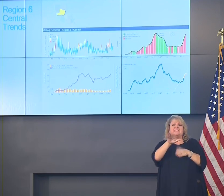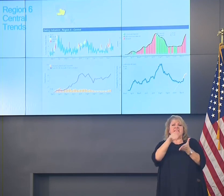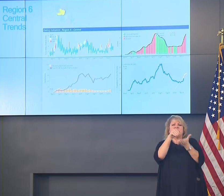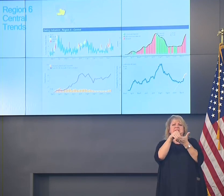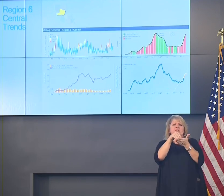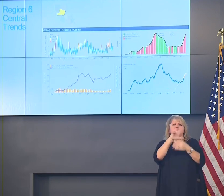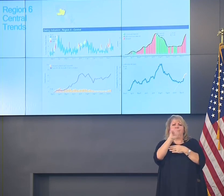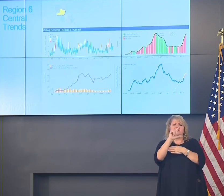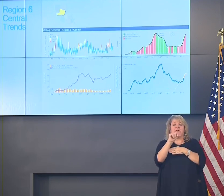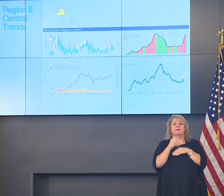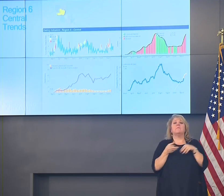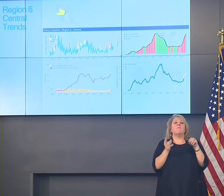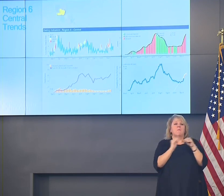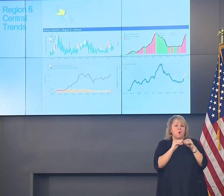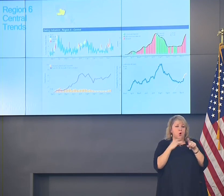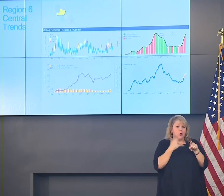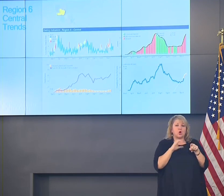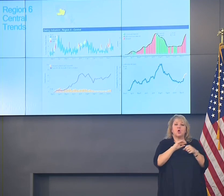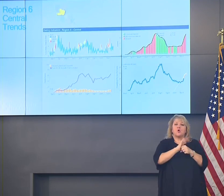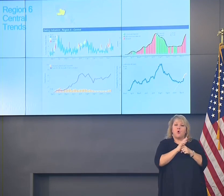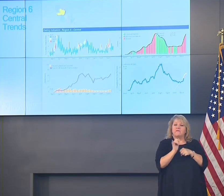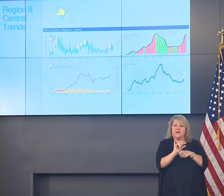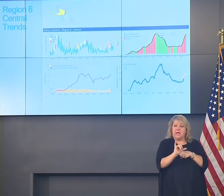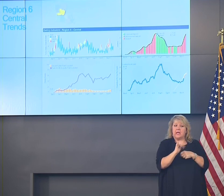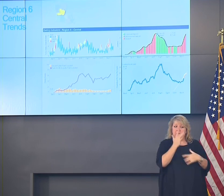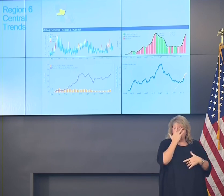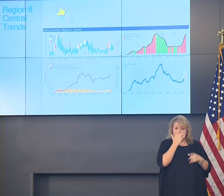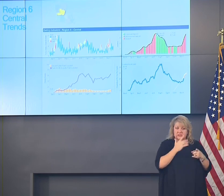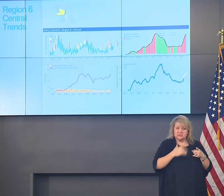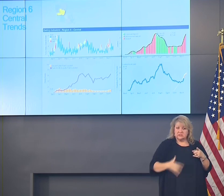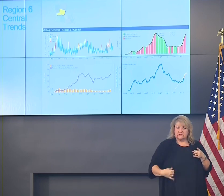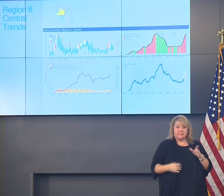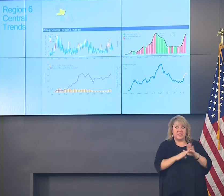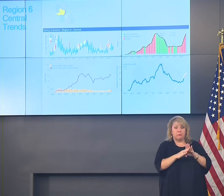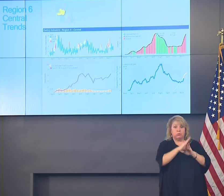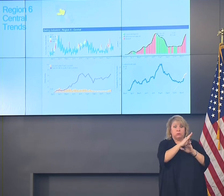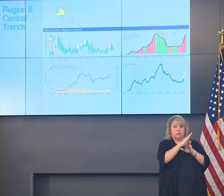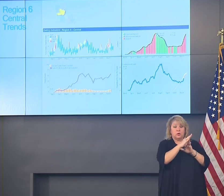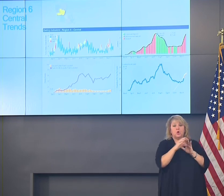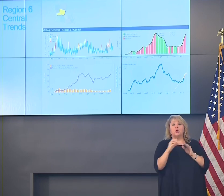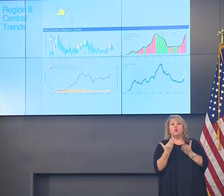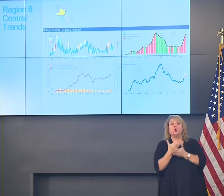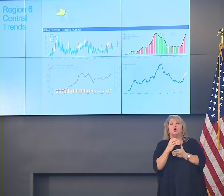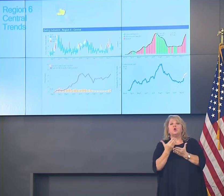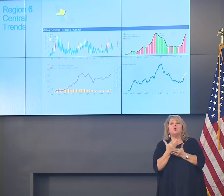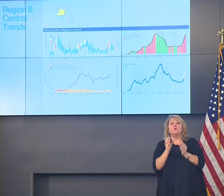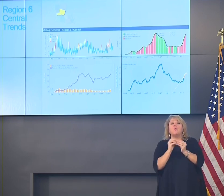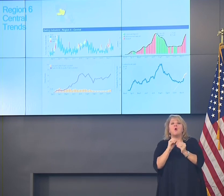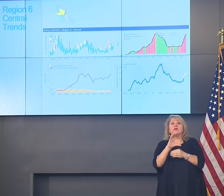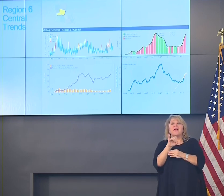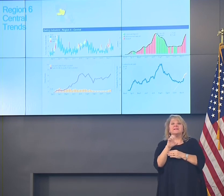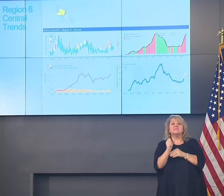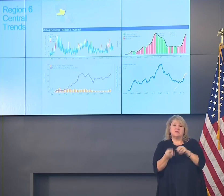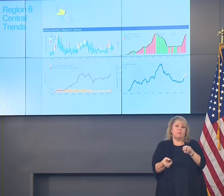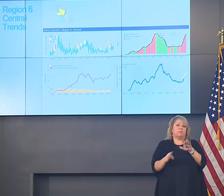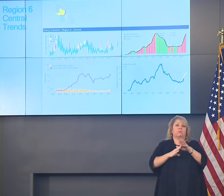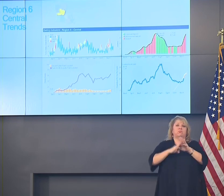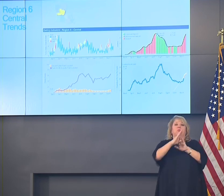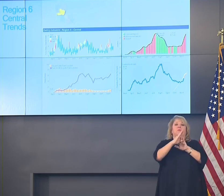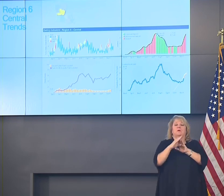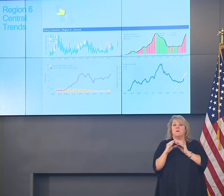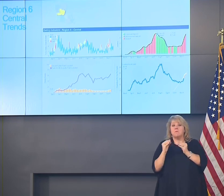increases in COVID-like illness, very sharp increase in new cases, very sharp increase in